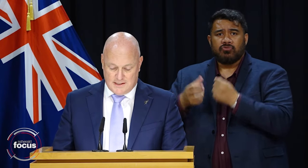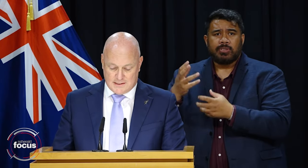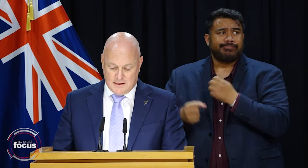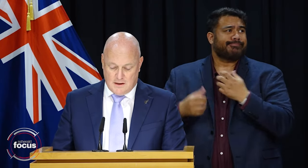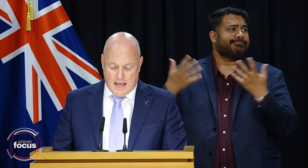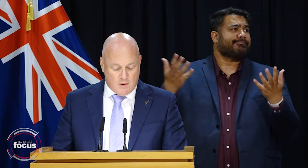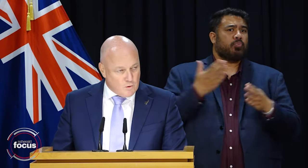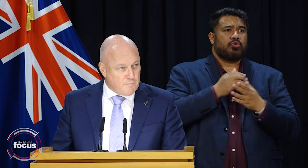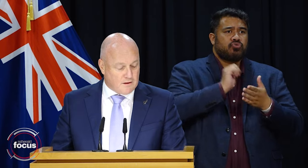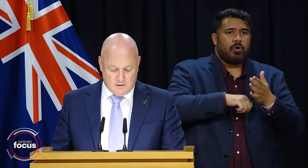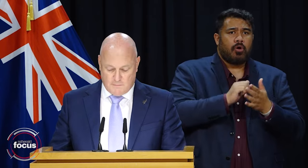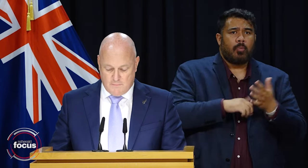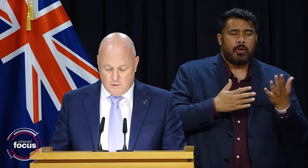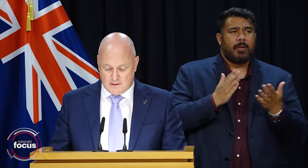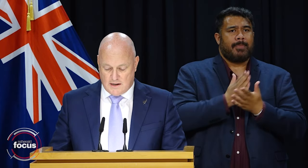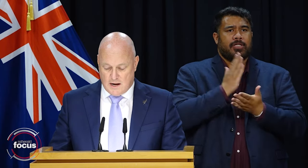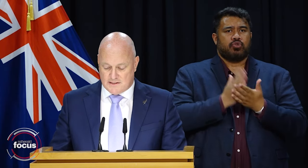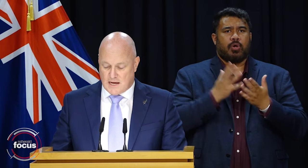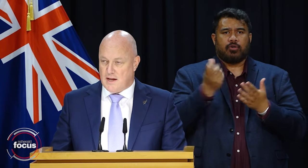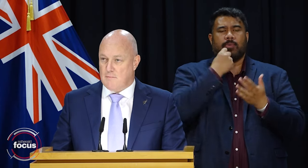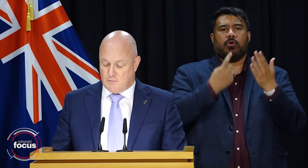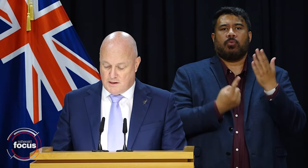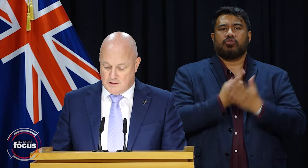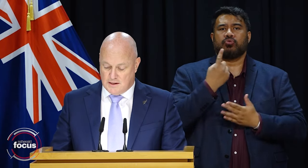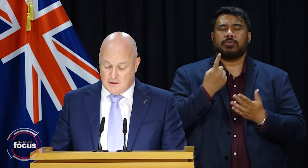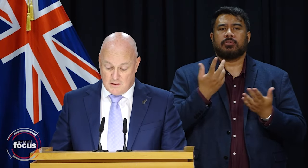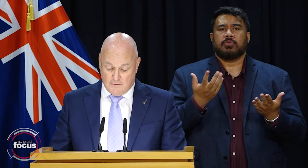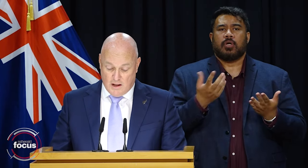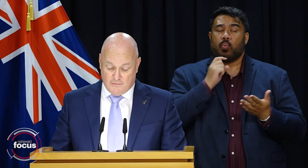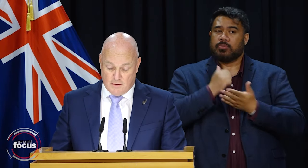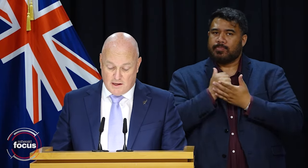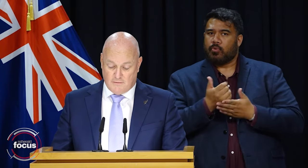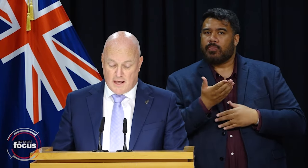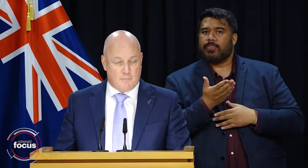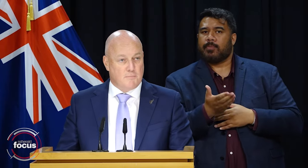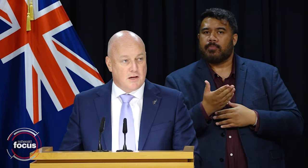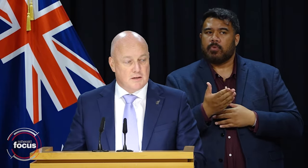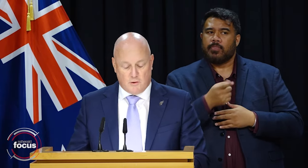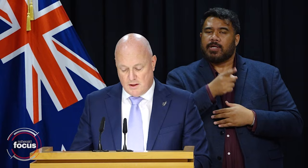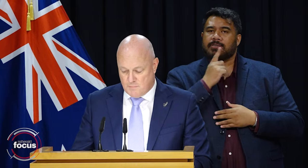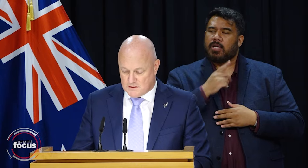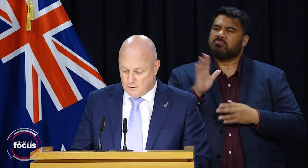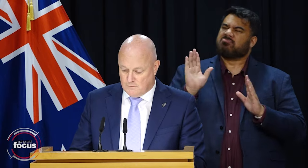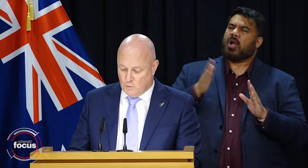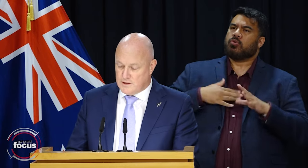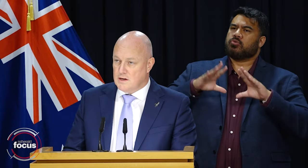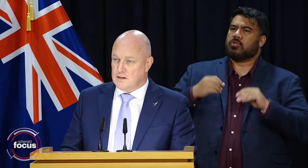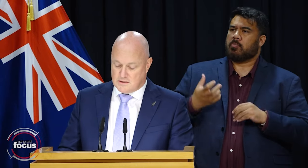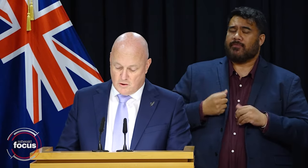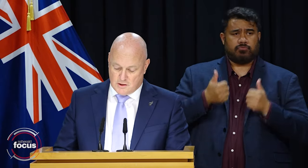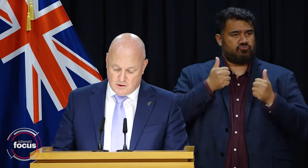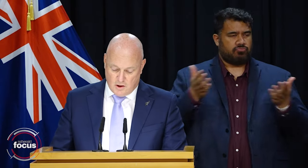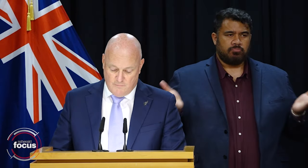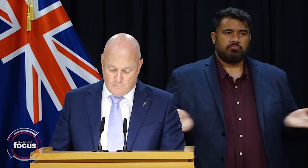opportunities. And we will back those people who stand up and say they aren't prepared to live life on a benefit and are prepared to put their best foot forward